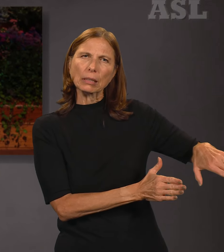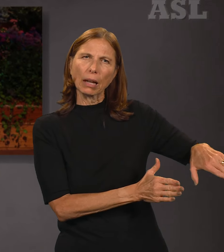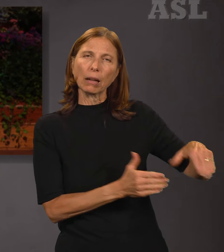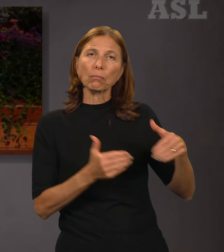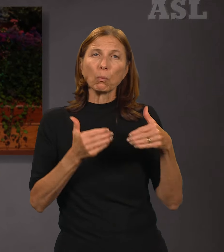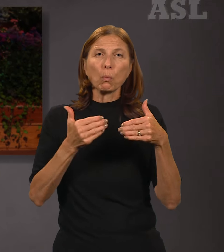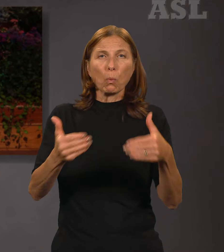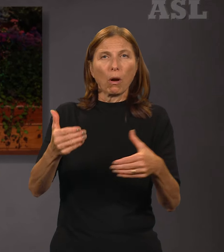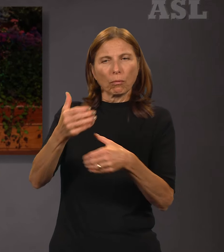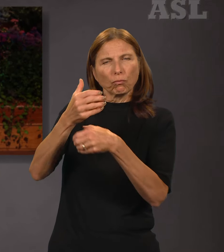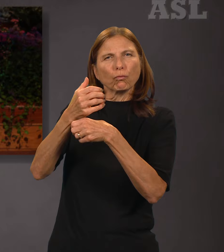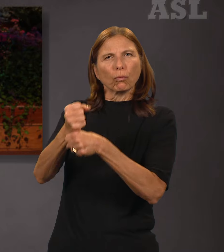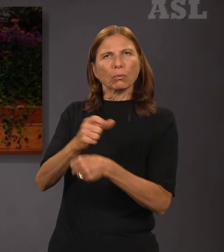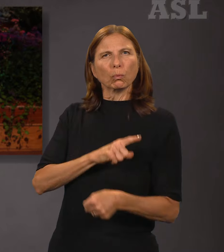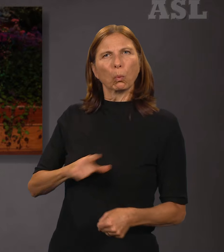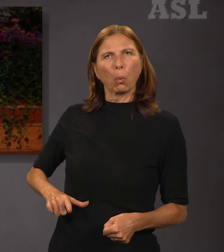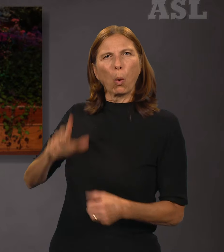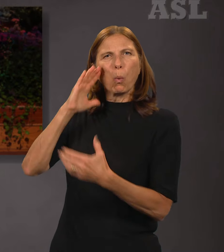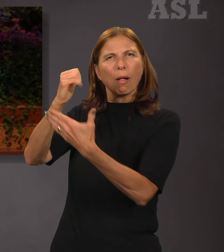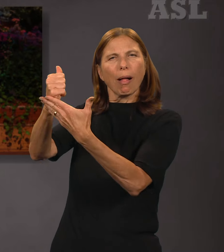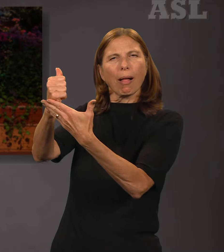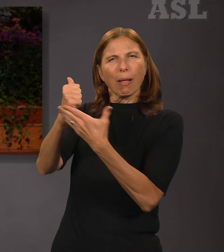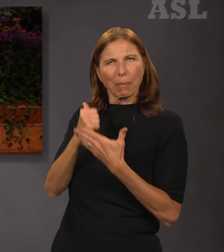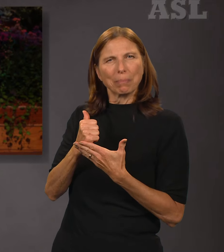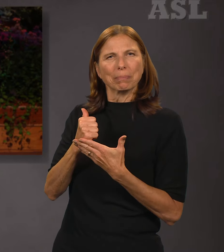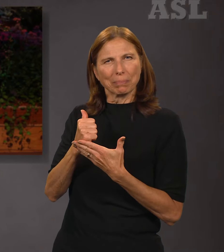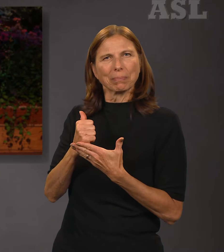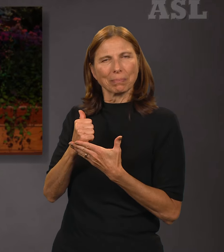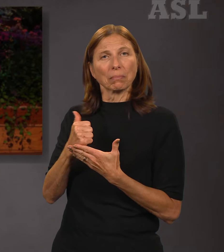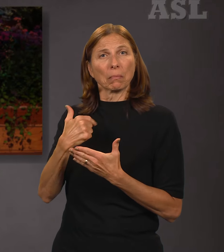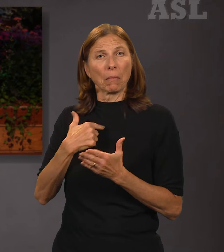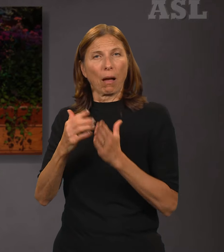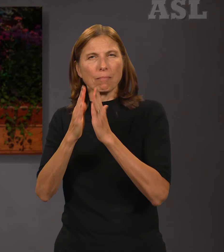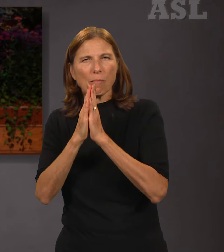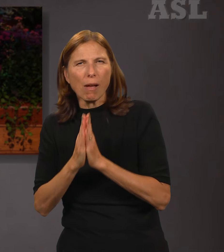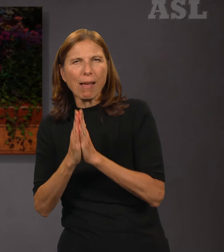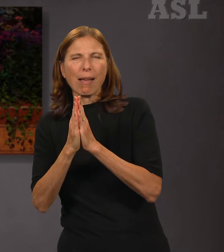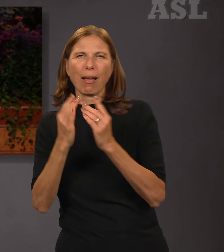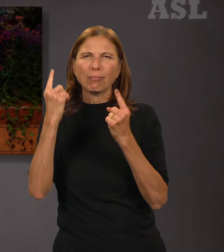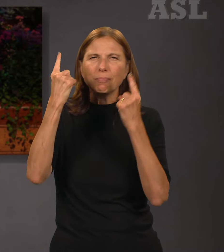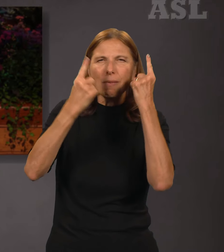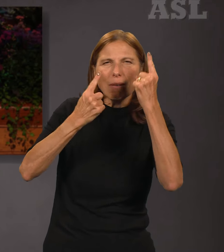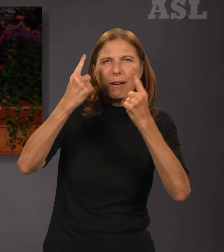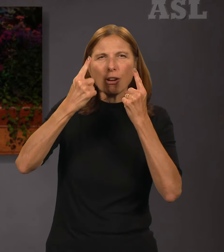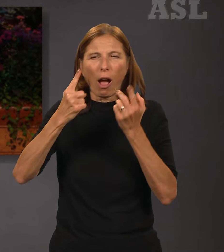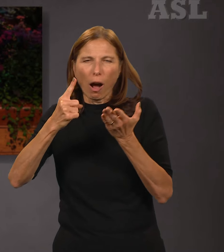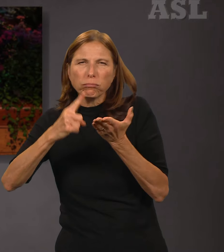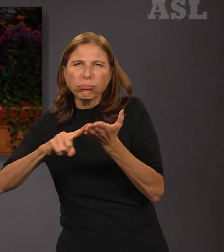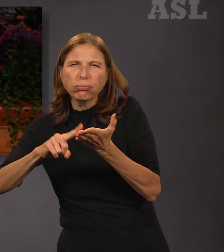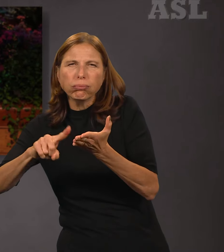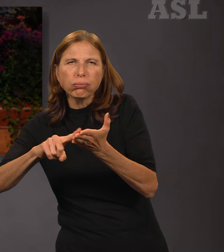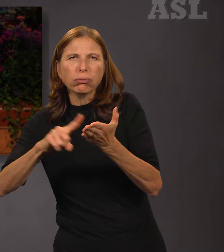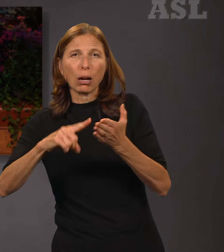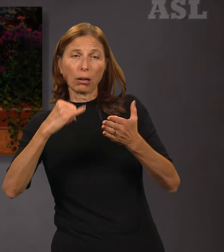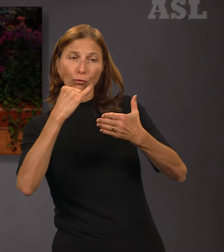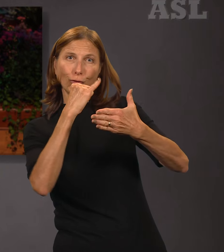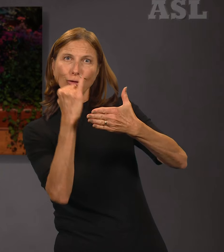trust that the Lord would help me, but I had to keep moving and leave the possibilities to Him. I prayed,